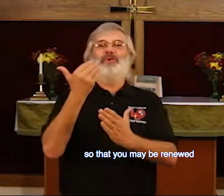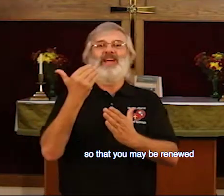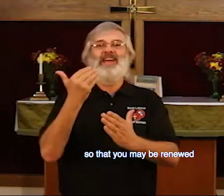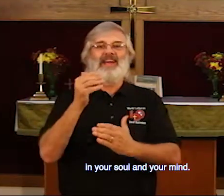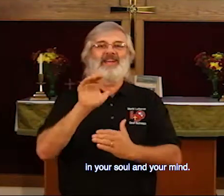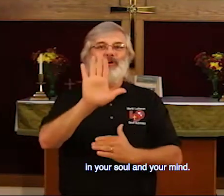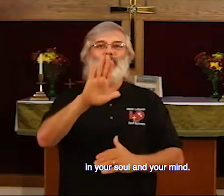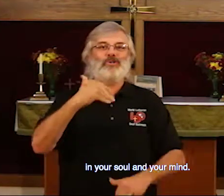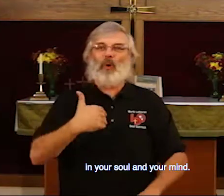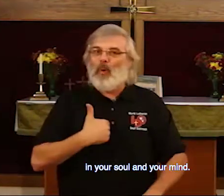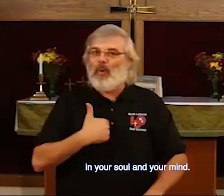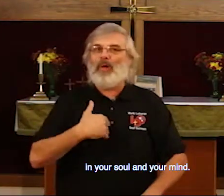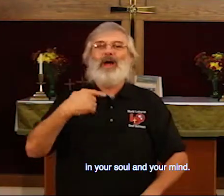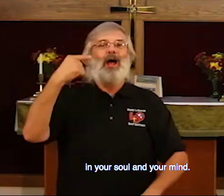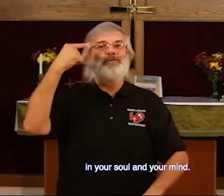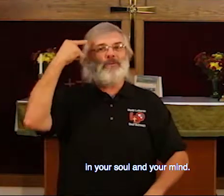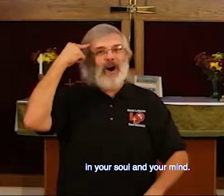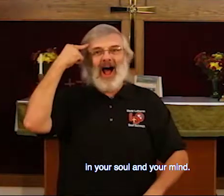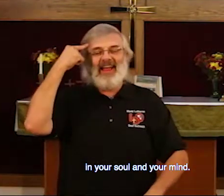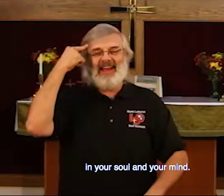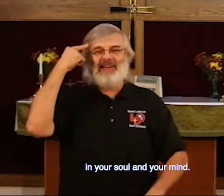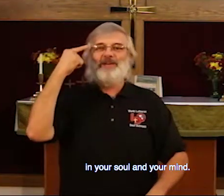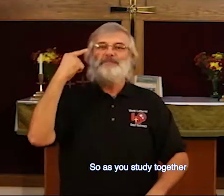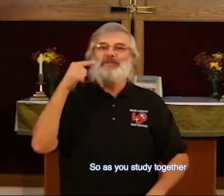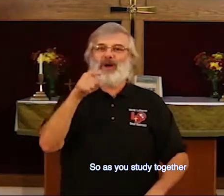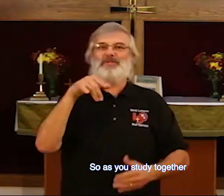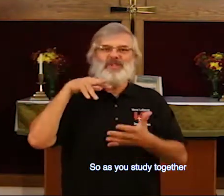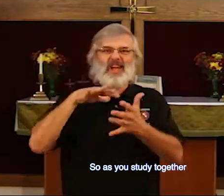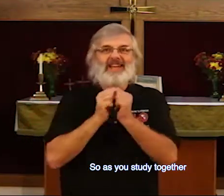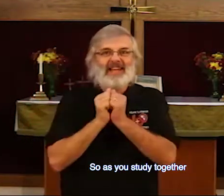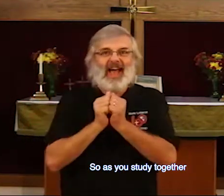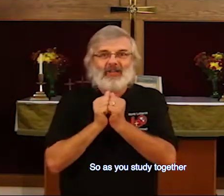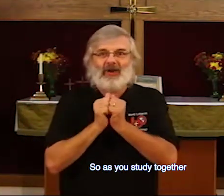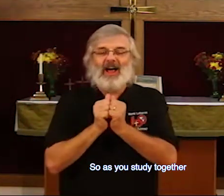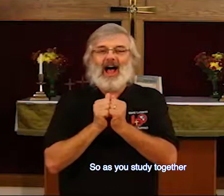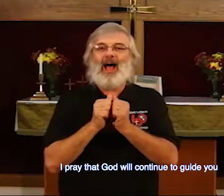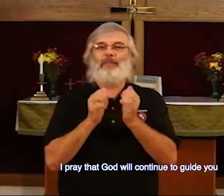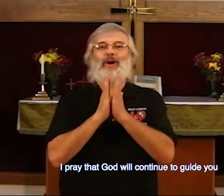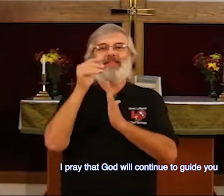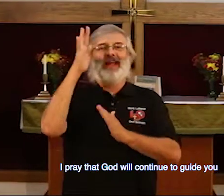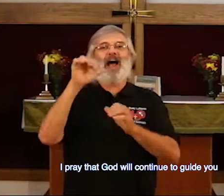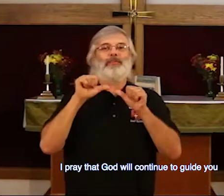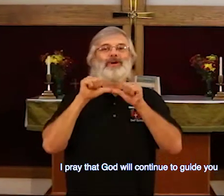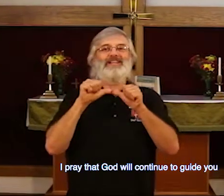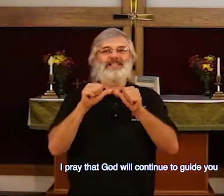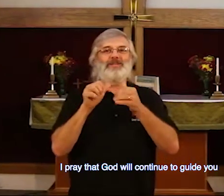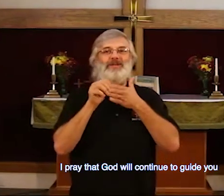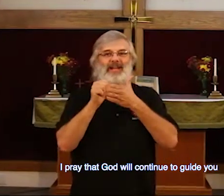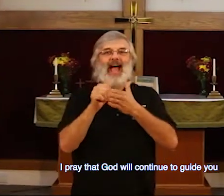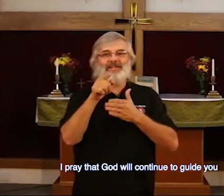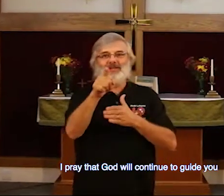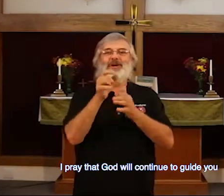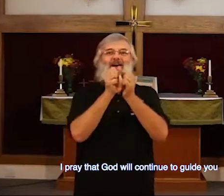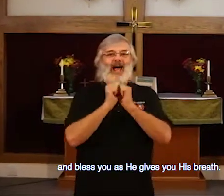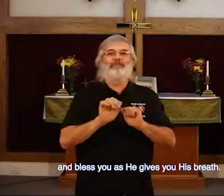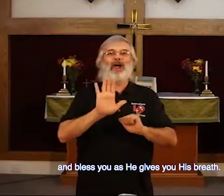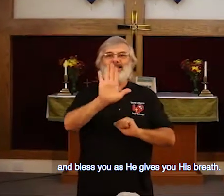in your soul and your mind. So, as we study together, I pray that God will continue to guide you and bless